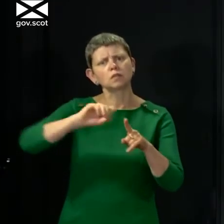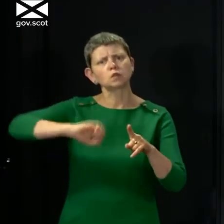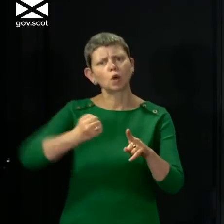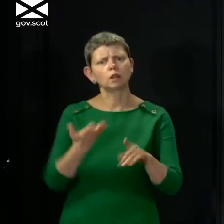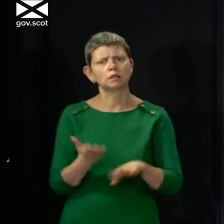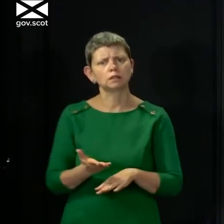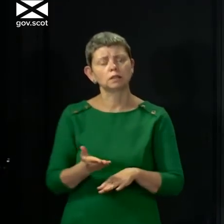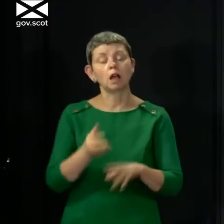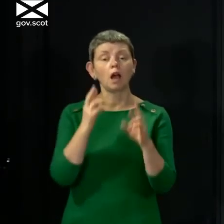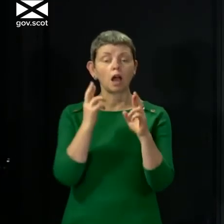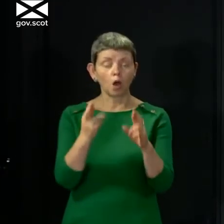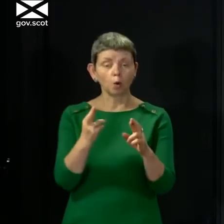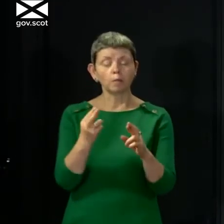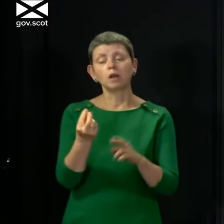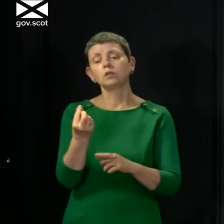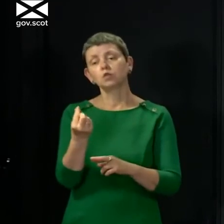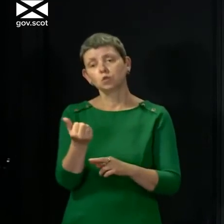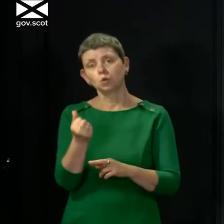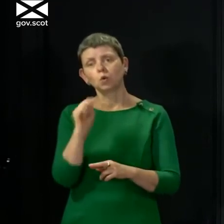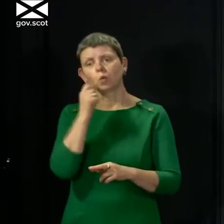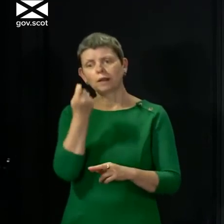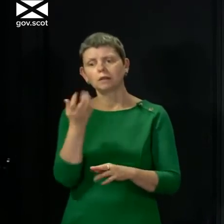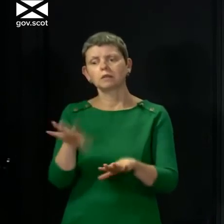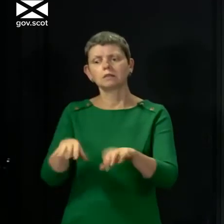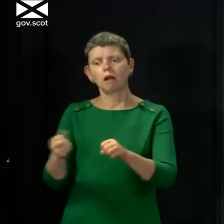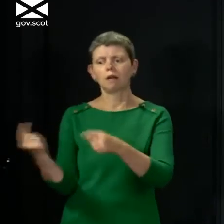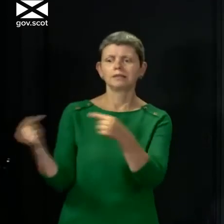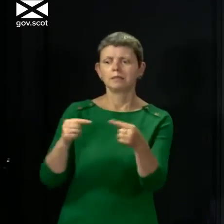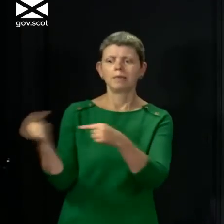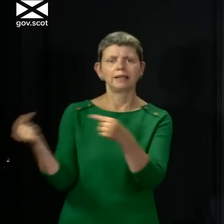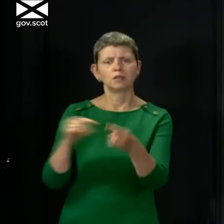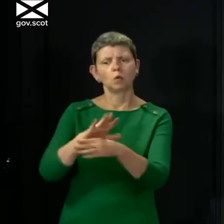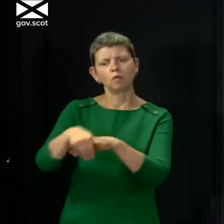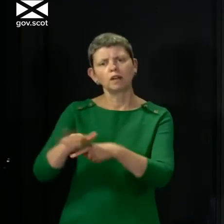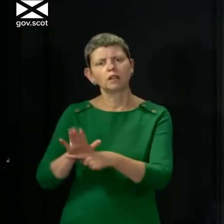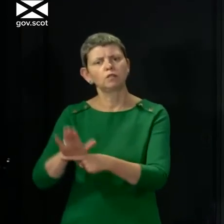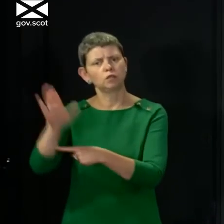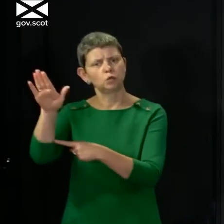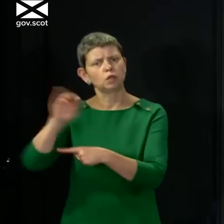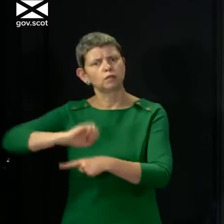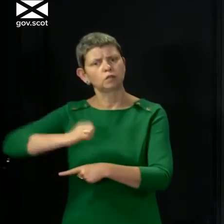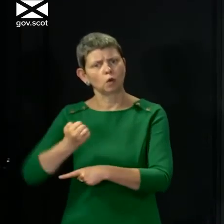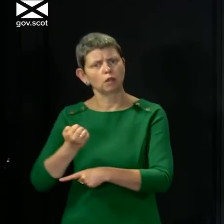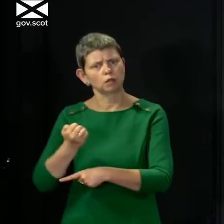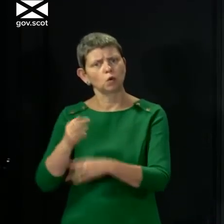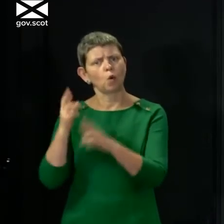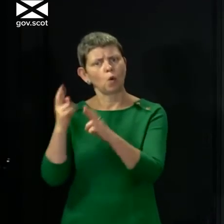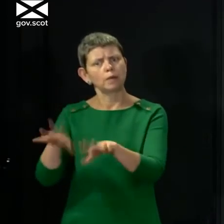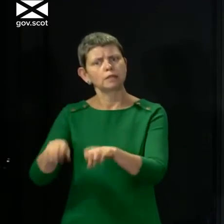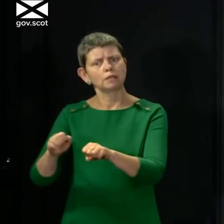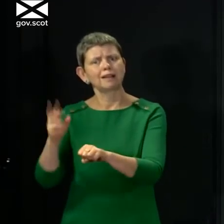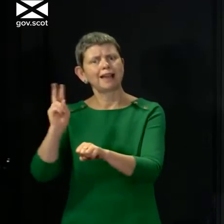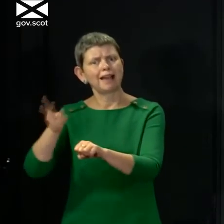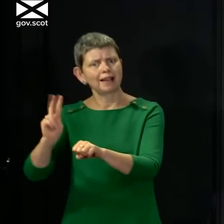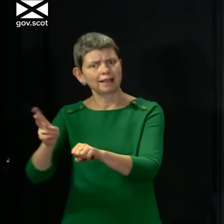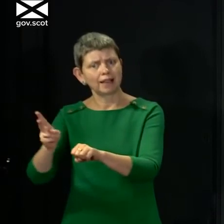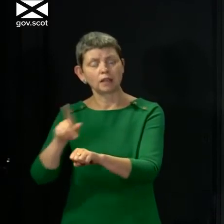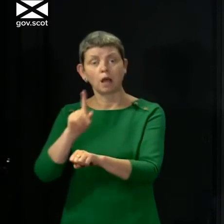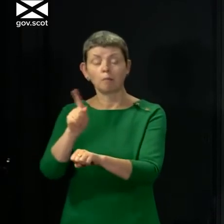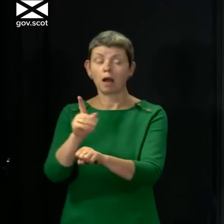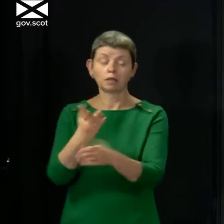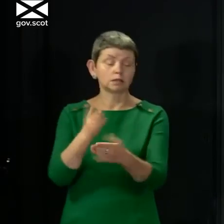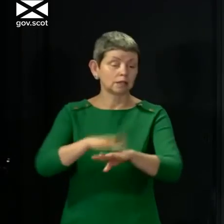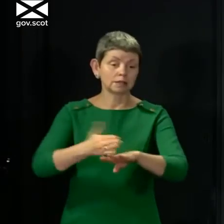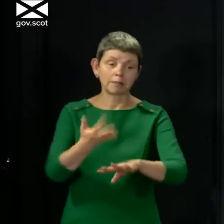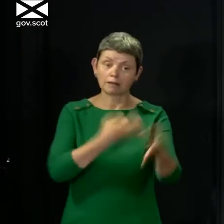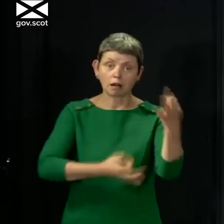than later get back to having these healthy, important debates about our country's future. But I'm afraid with, no matter how many times you ask me